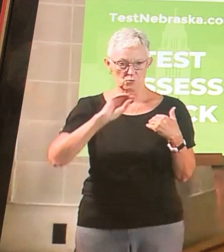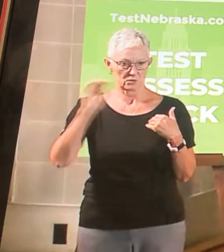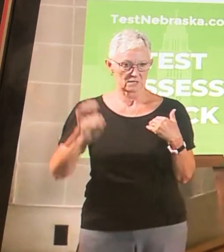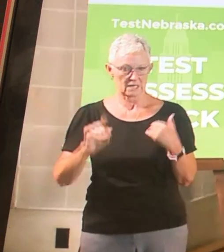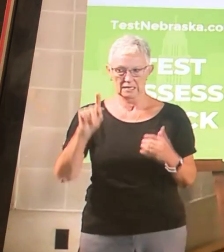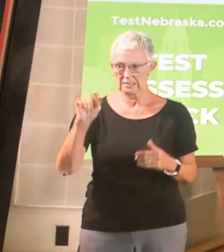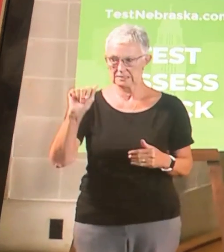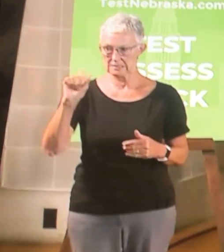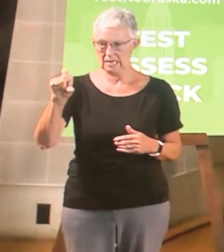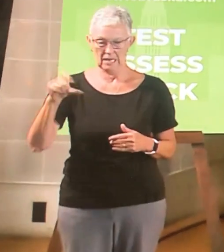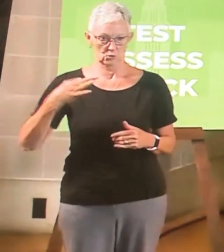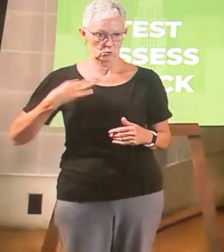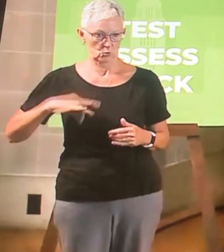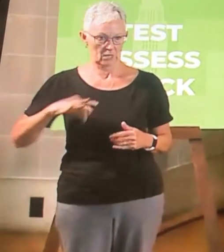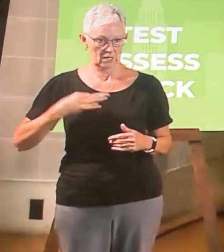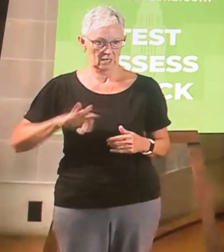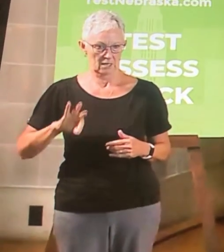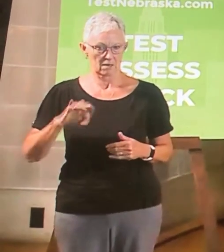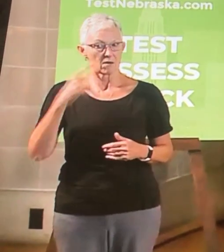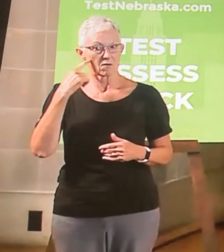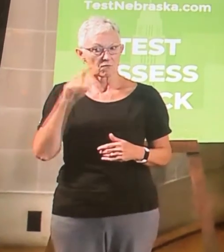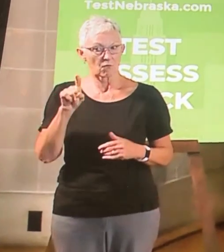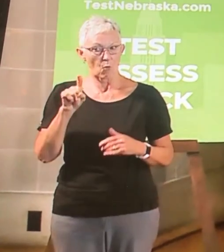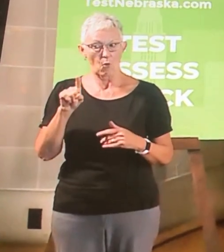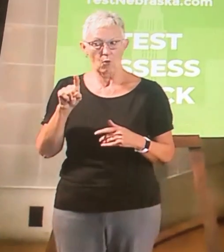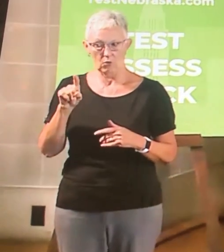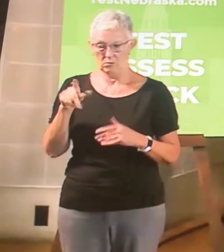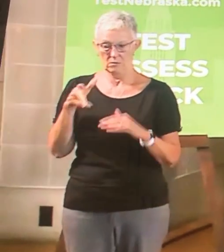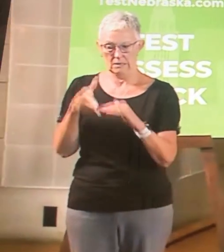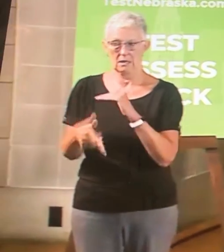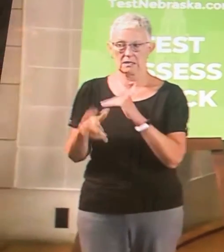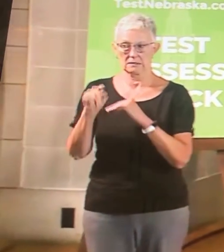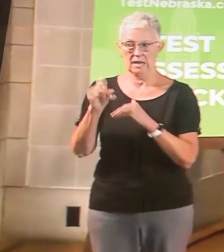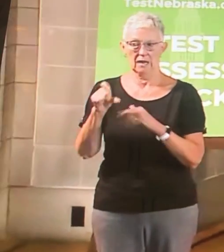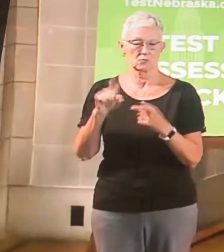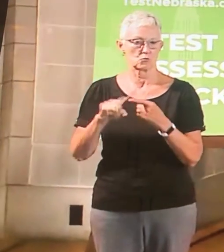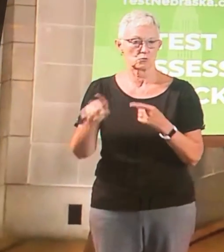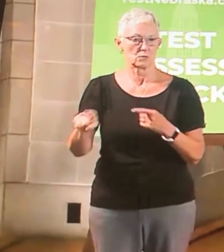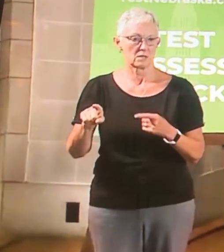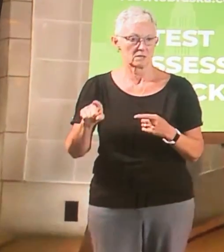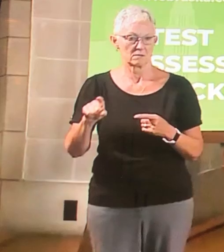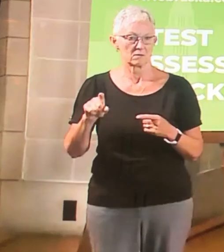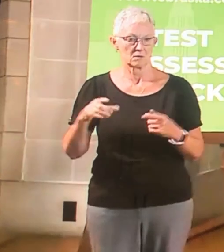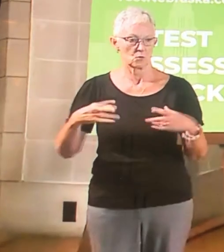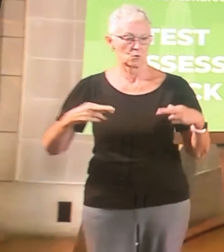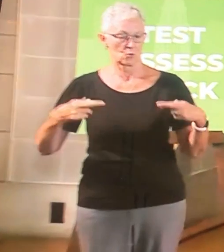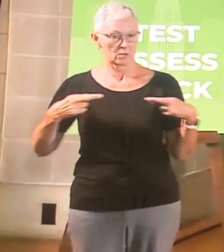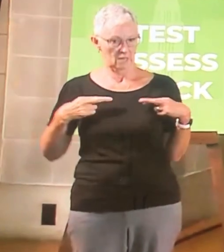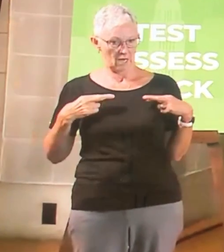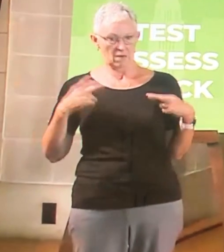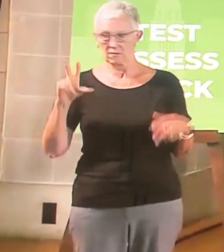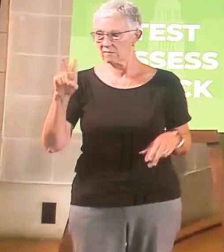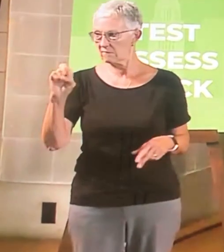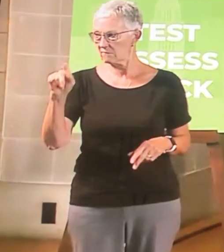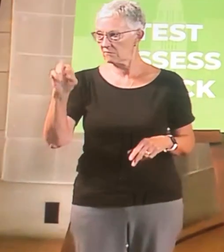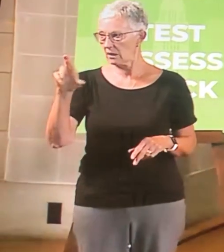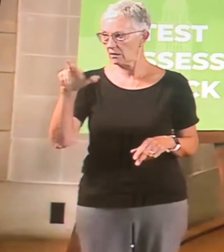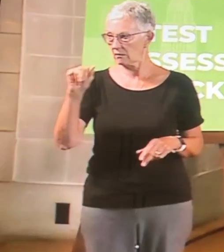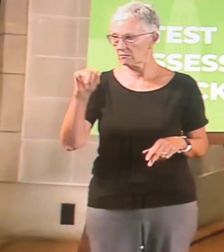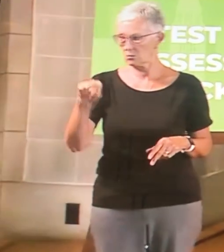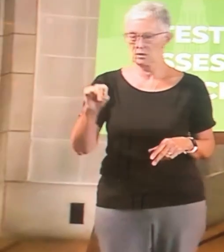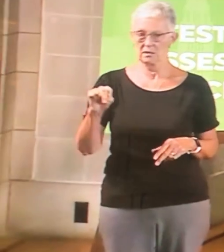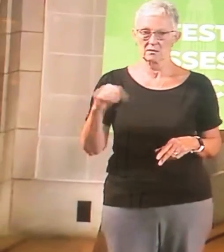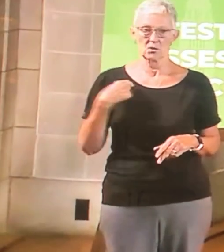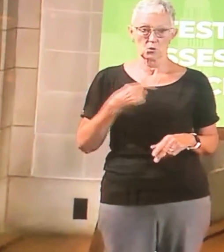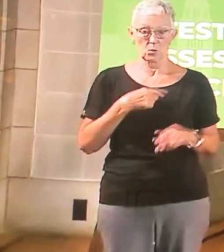retirement benefits for our veterans here in the state and that is a great step forward to be more competitive to hold on to our veterans here in the state. But we've